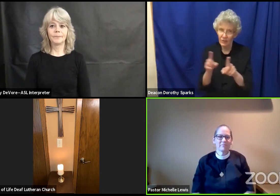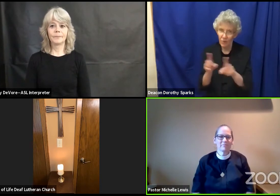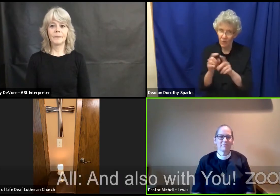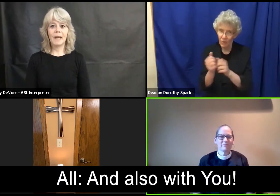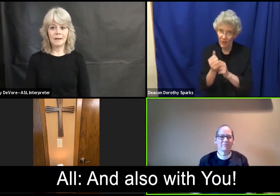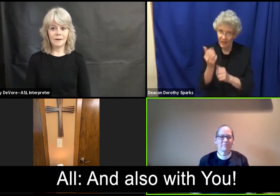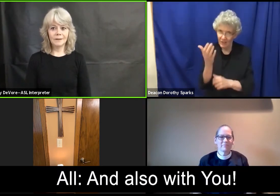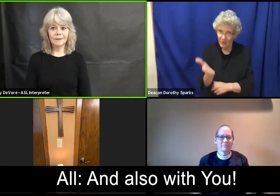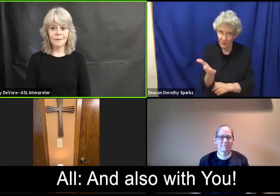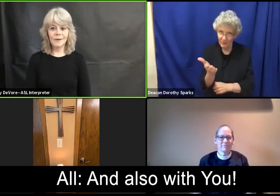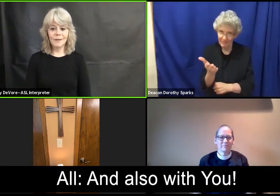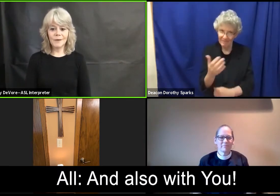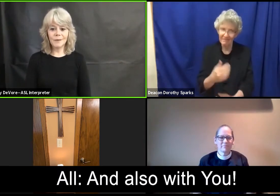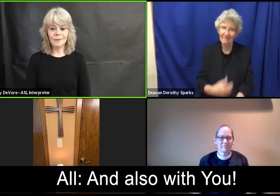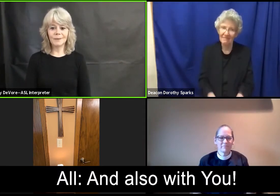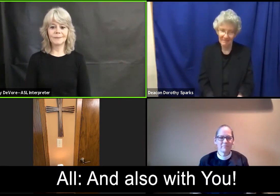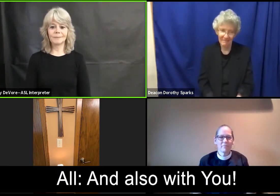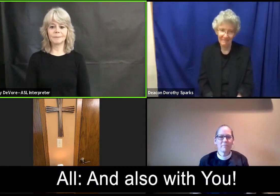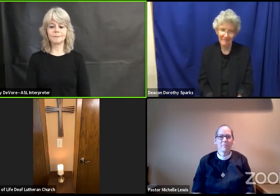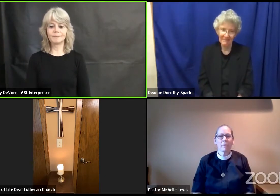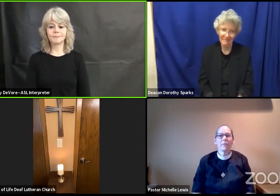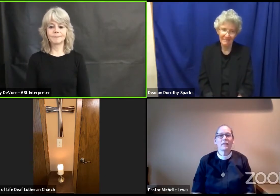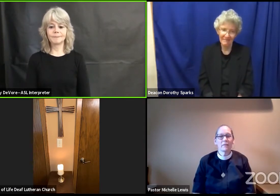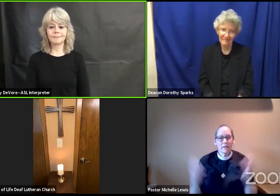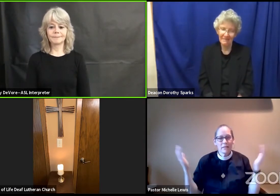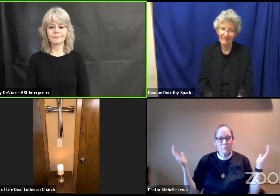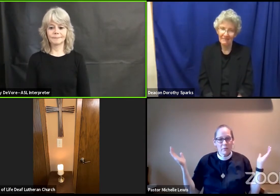And also with you. Let us pray.